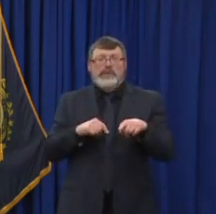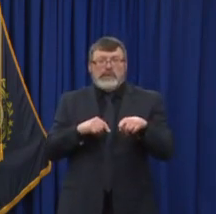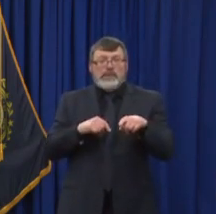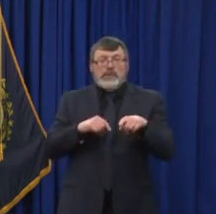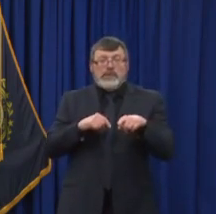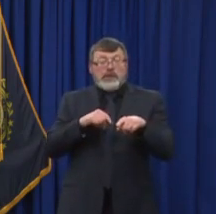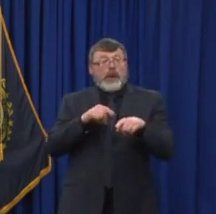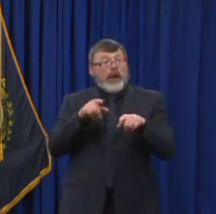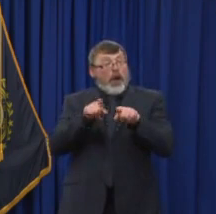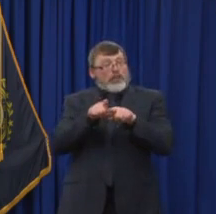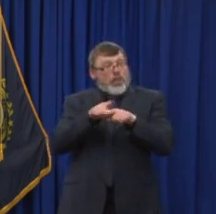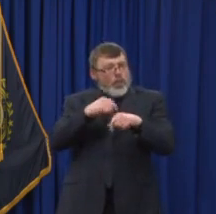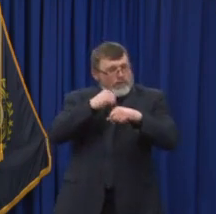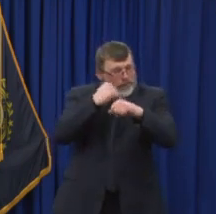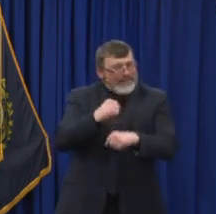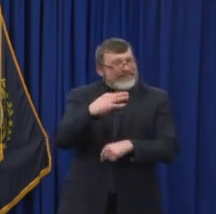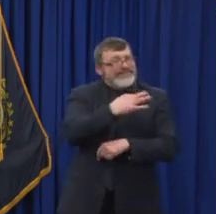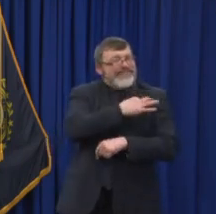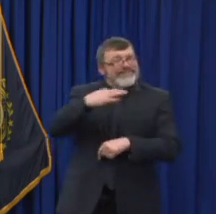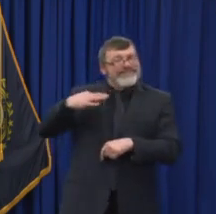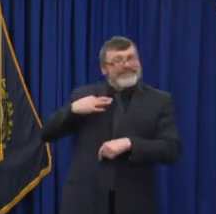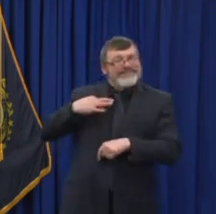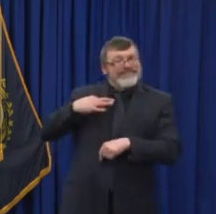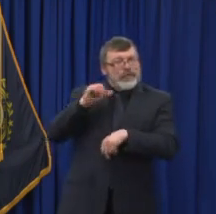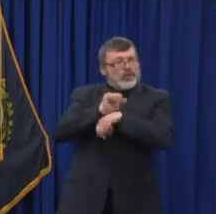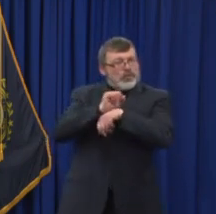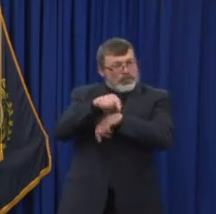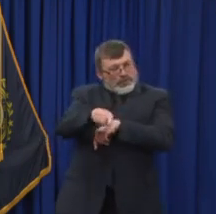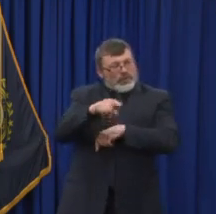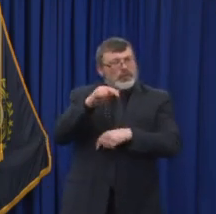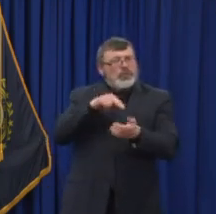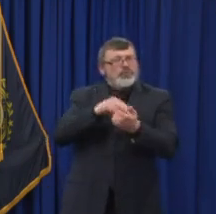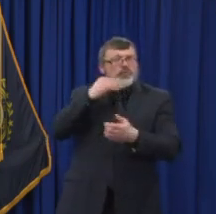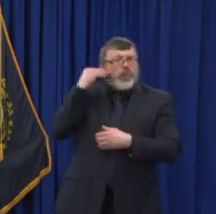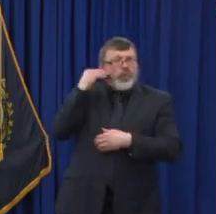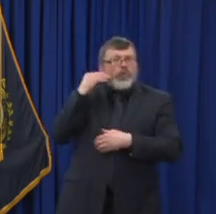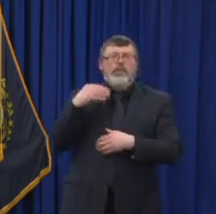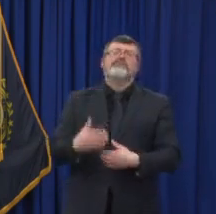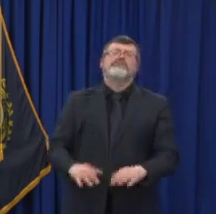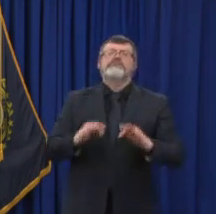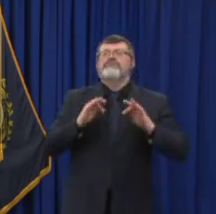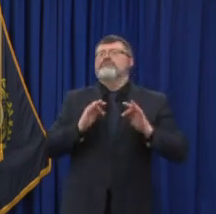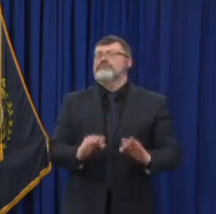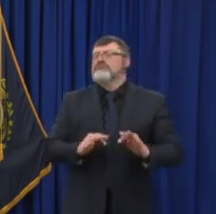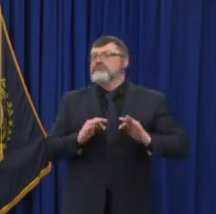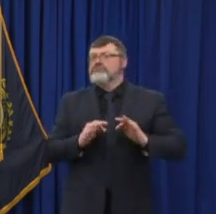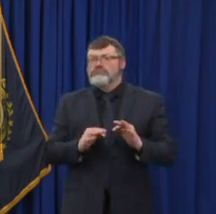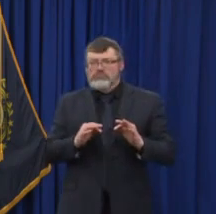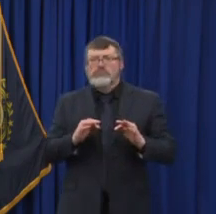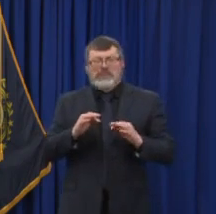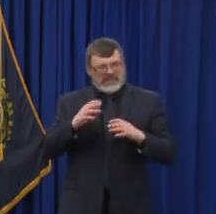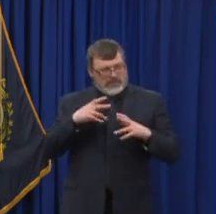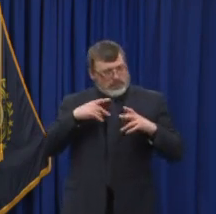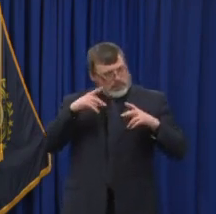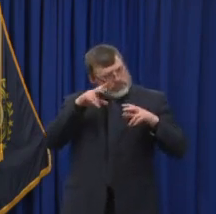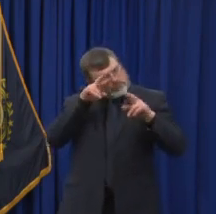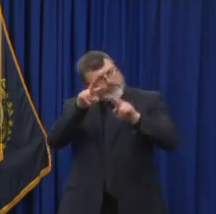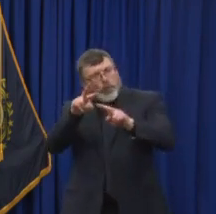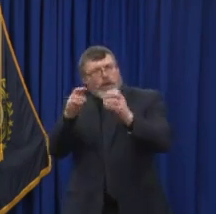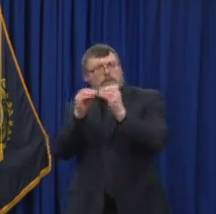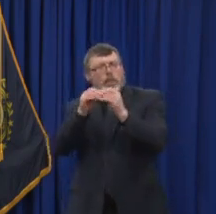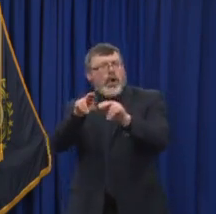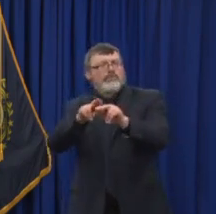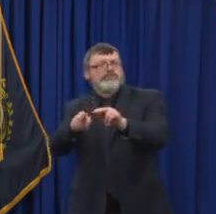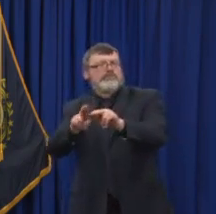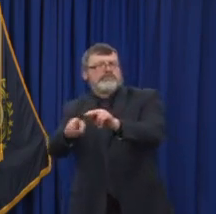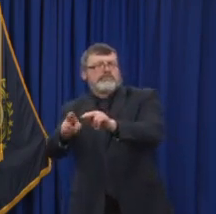hopefully bottom out, and we and we know that they can be stabilized, that allows us to to make more, um, create more flexibility